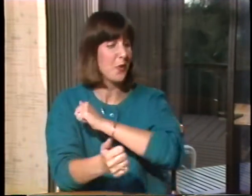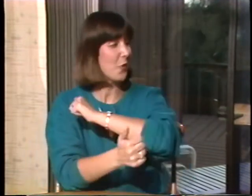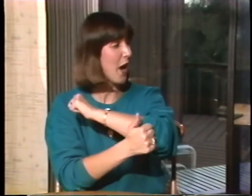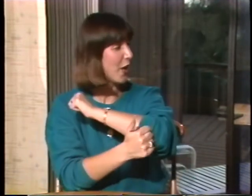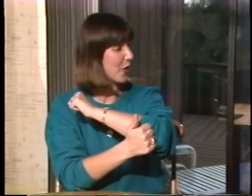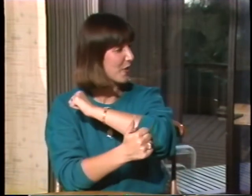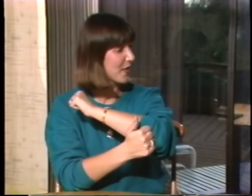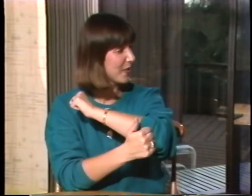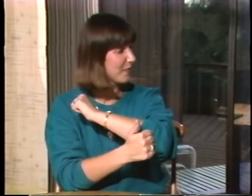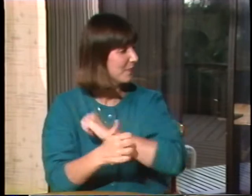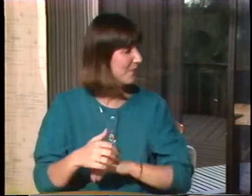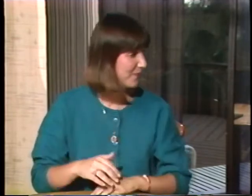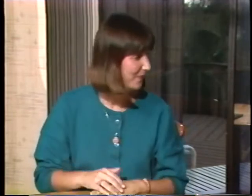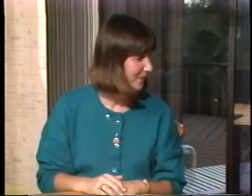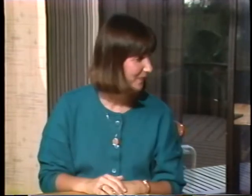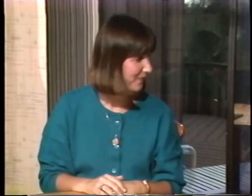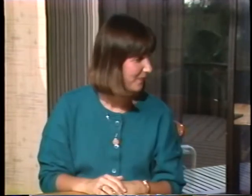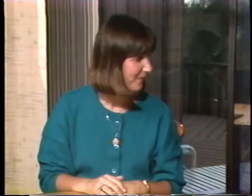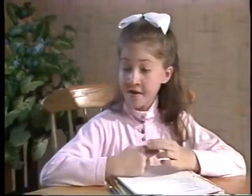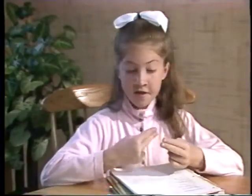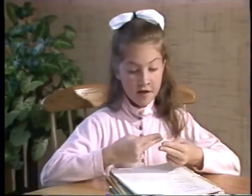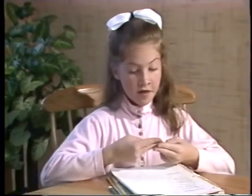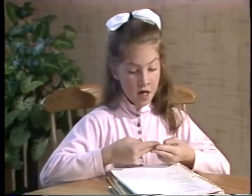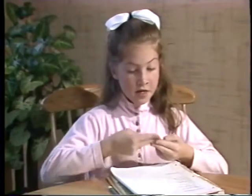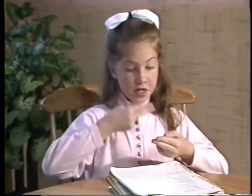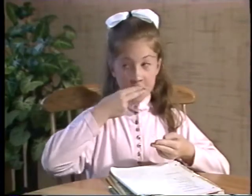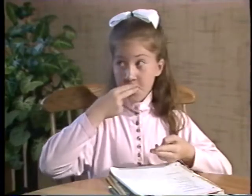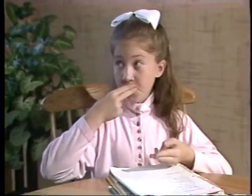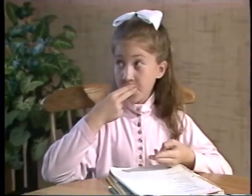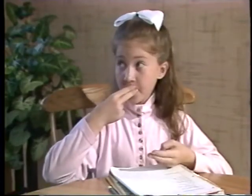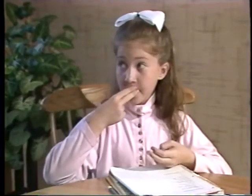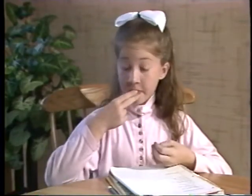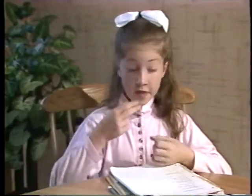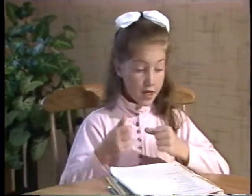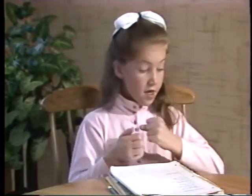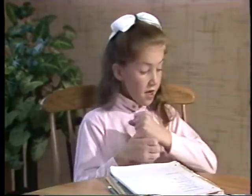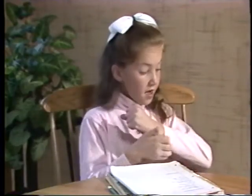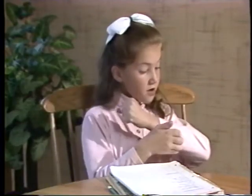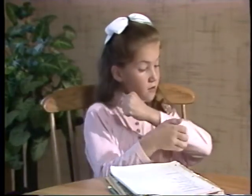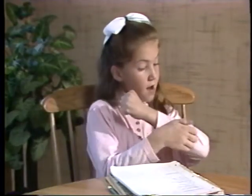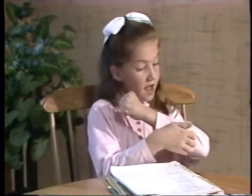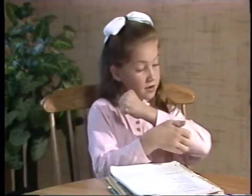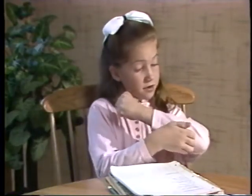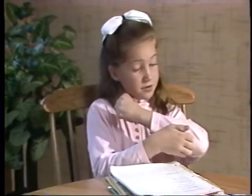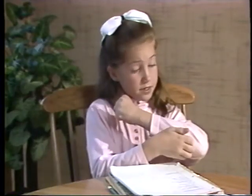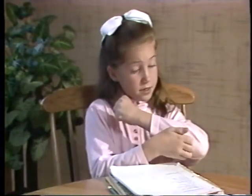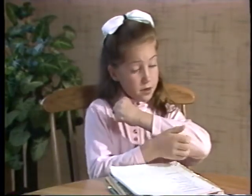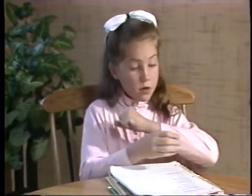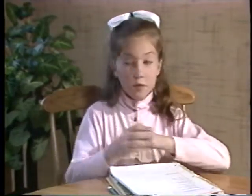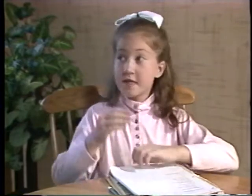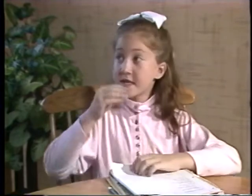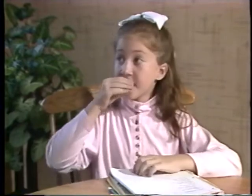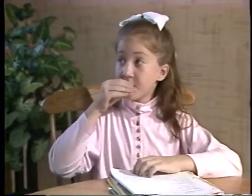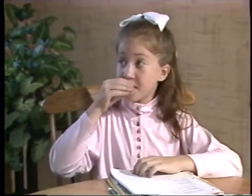crackers. That's good. Soup and crackers with sandwiches.